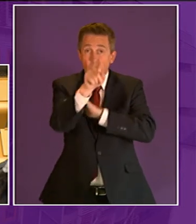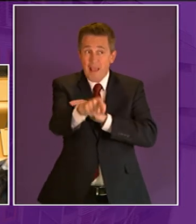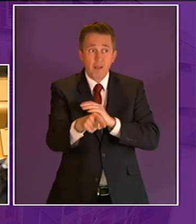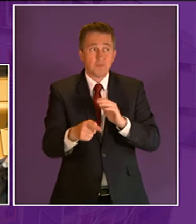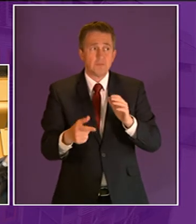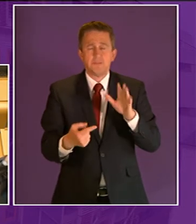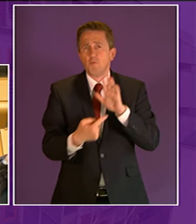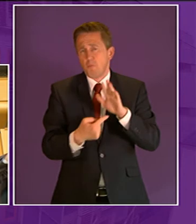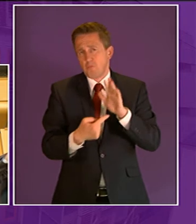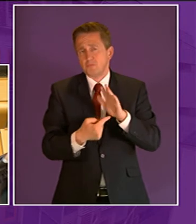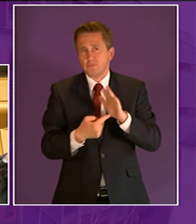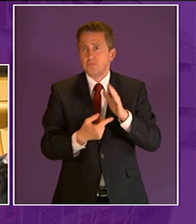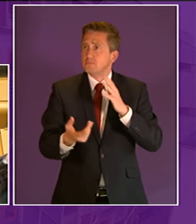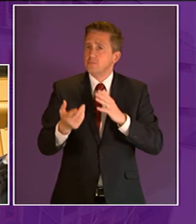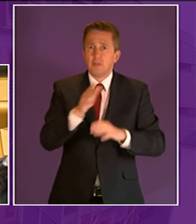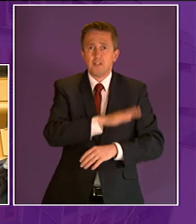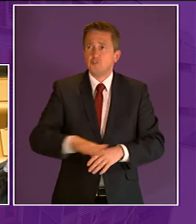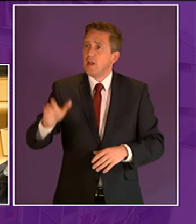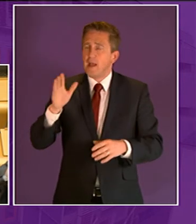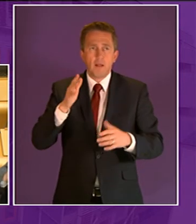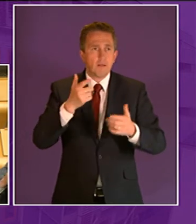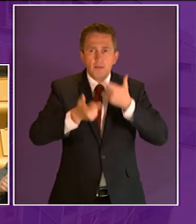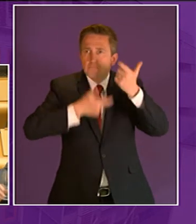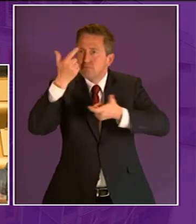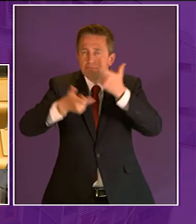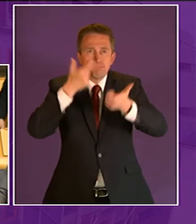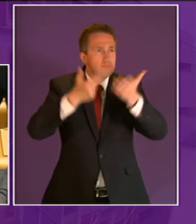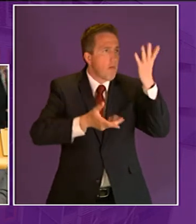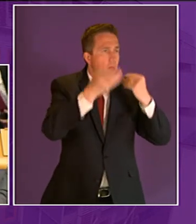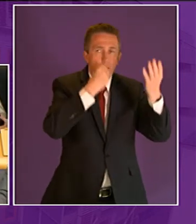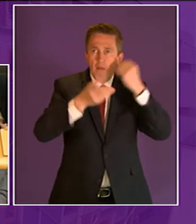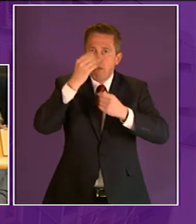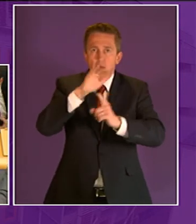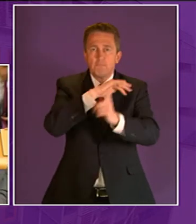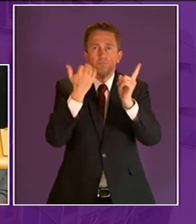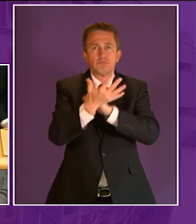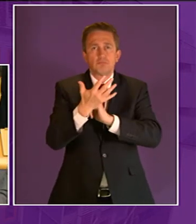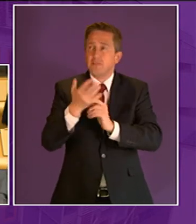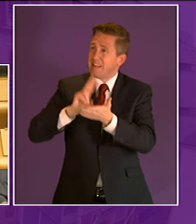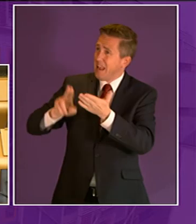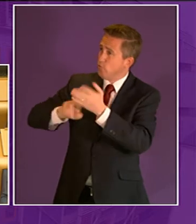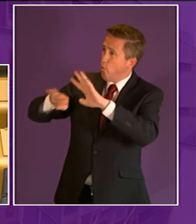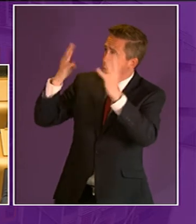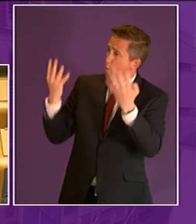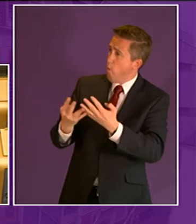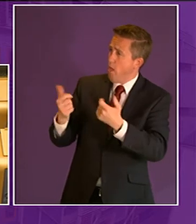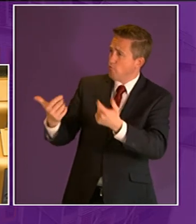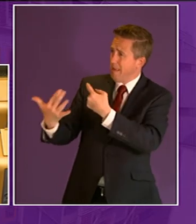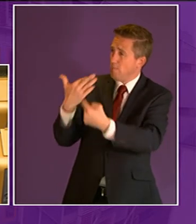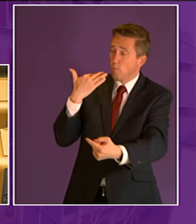rewarding because a child's sense of discovery and curiosity is awakened by the natural world outside the classroom children